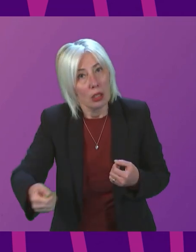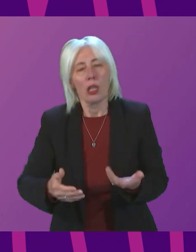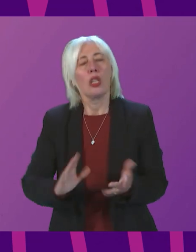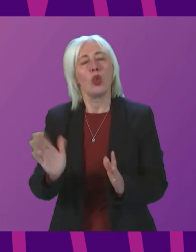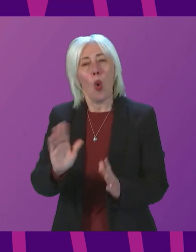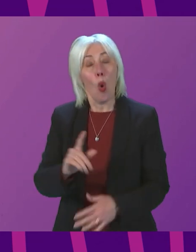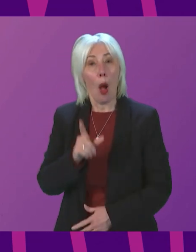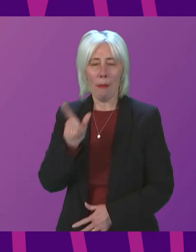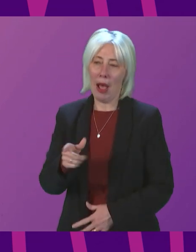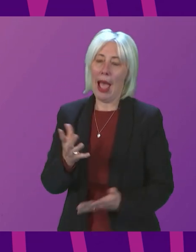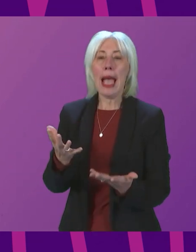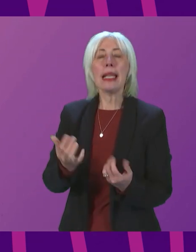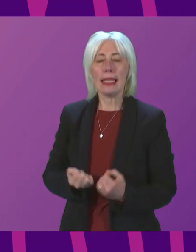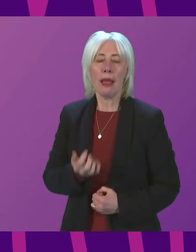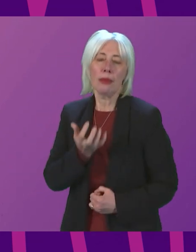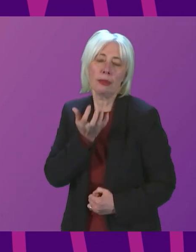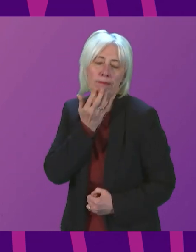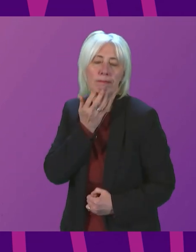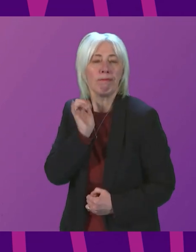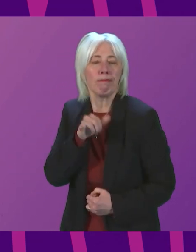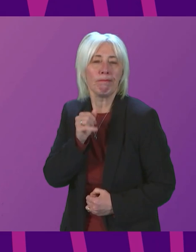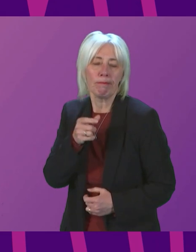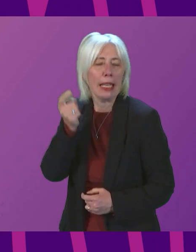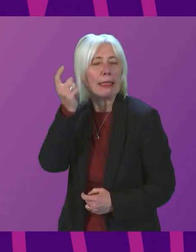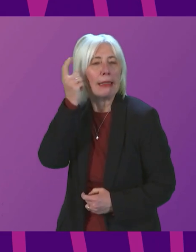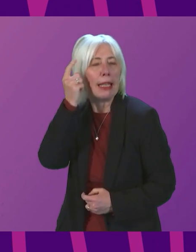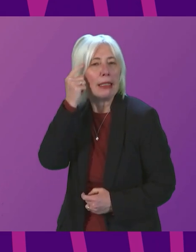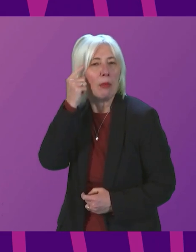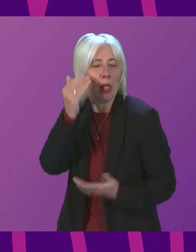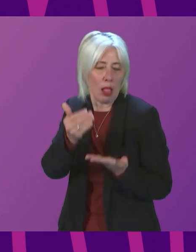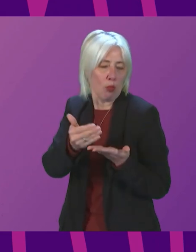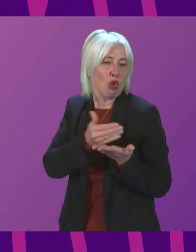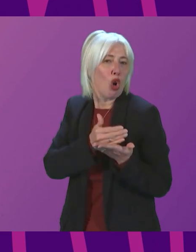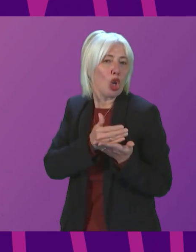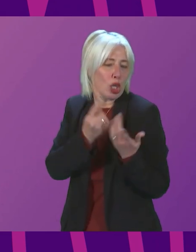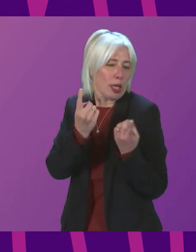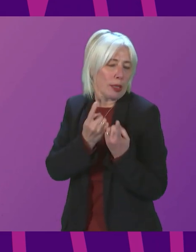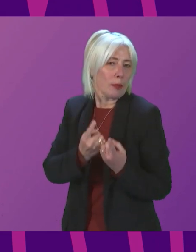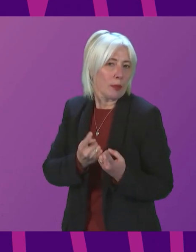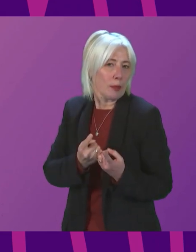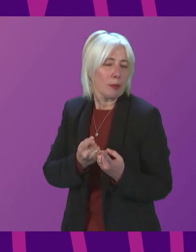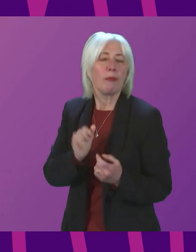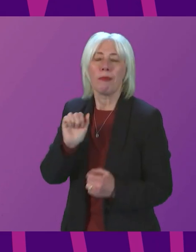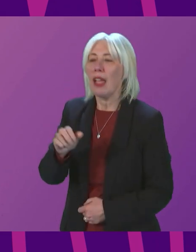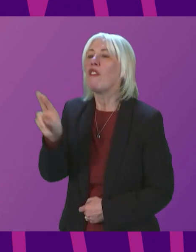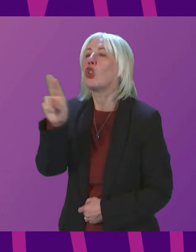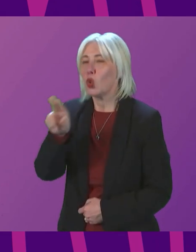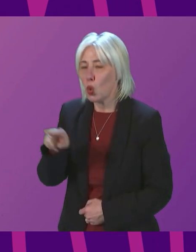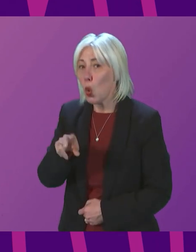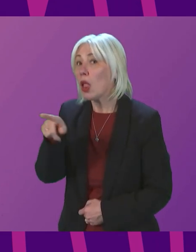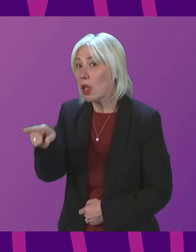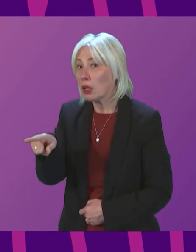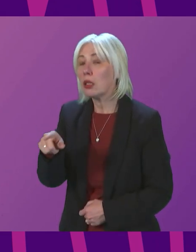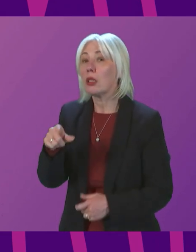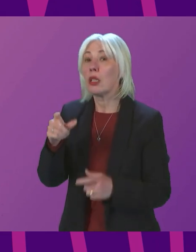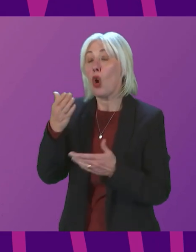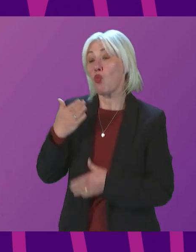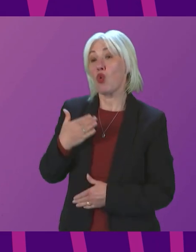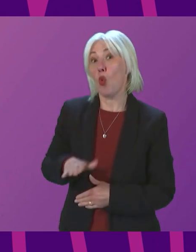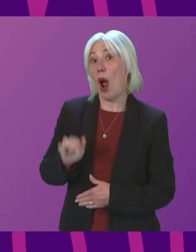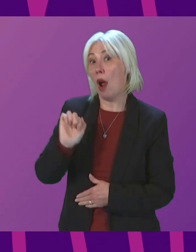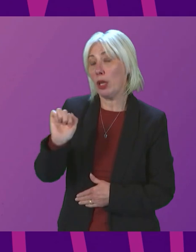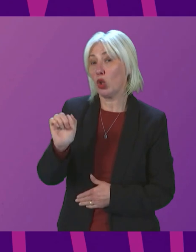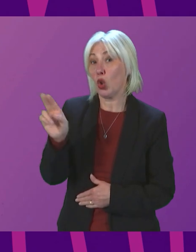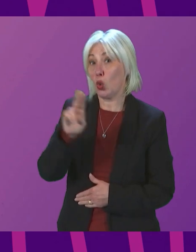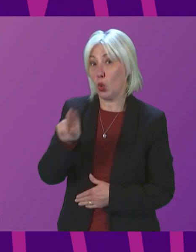I think most people accept that it is a sensible precautionary measure to take. And lastly, on schools, we would expect the requirements in schools,